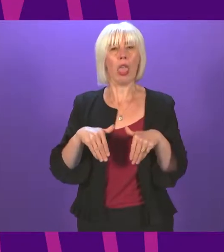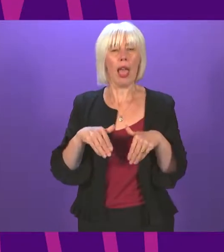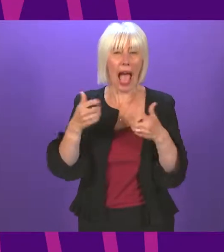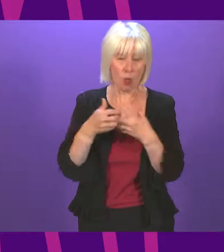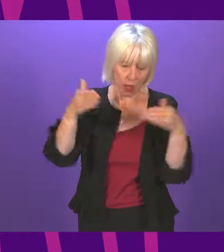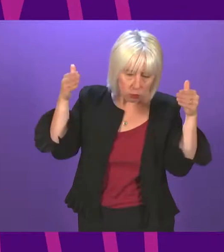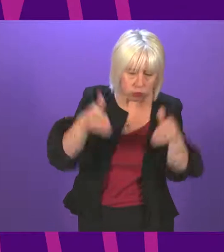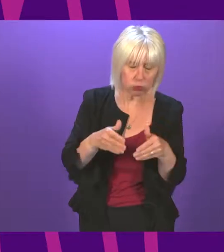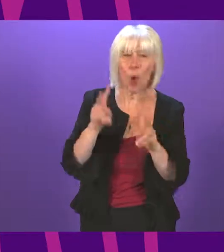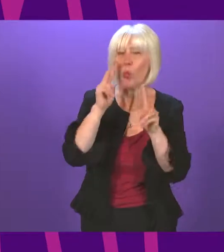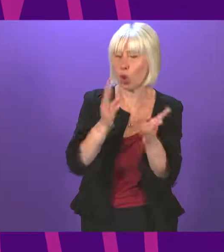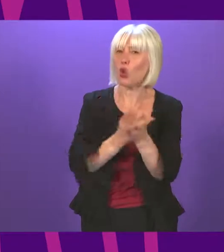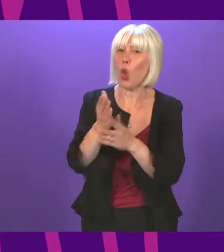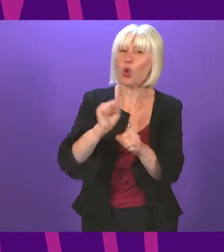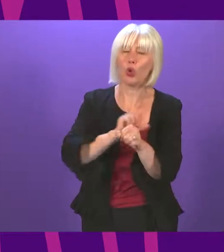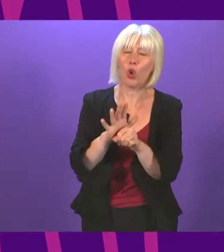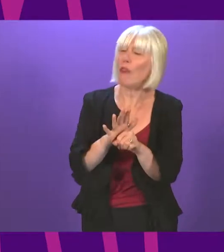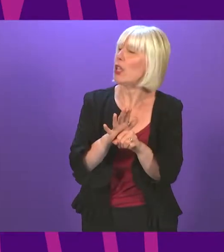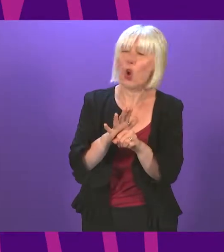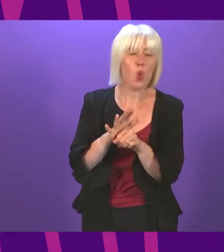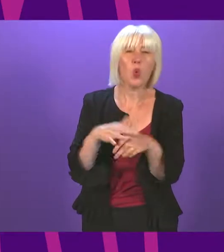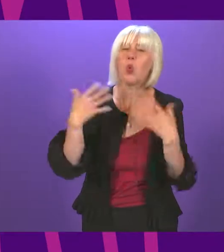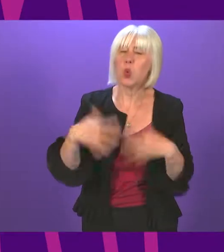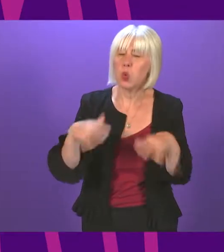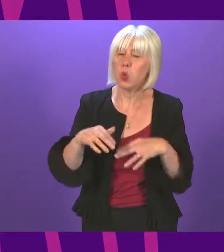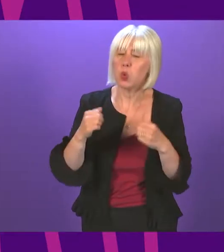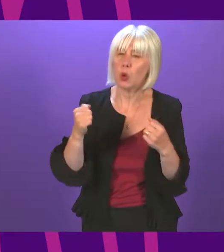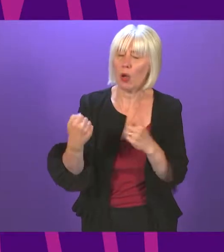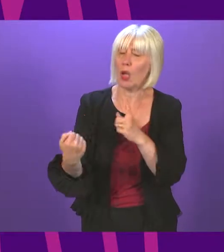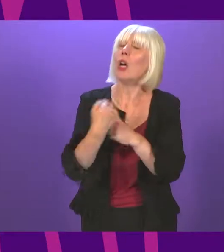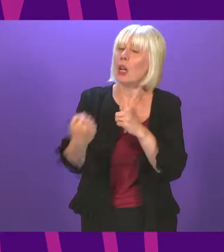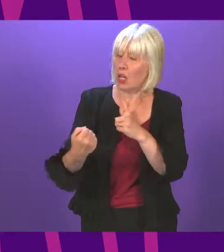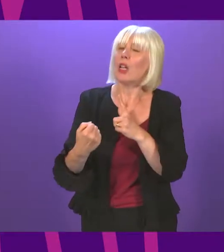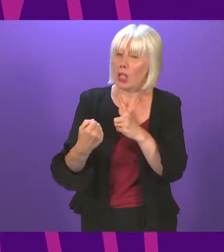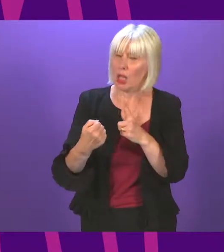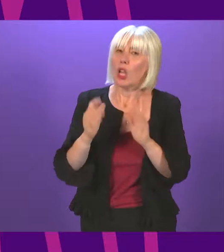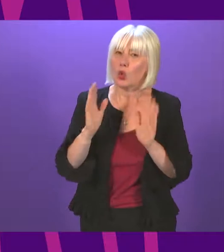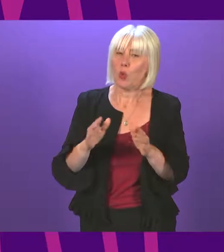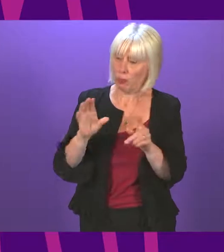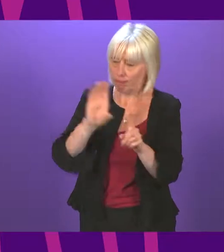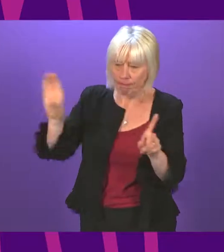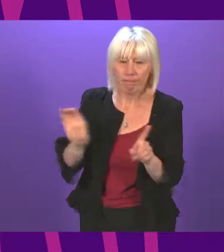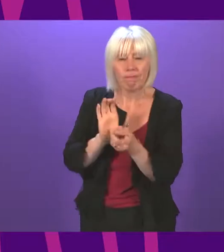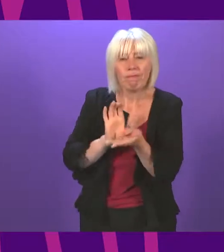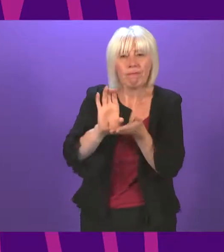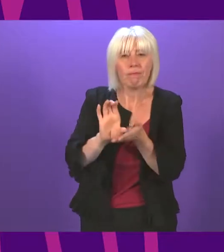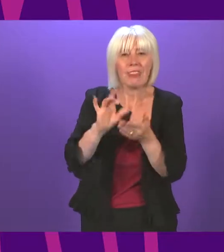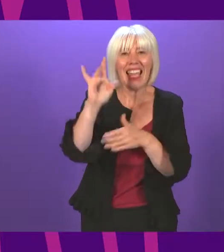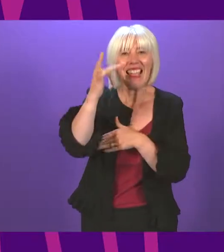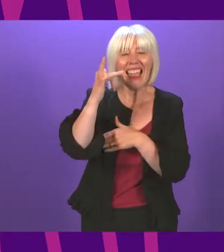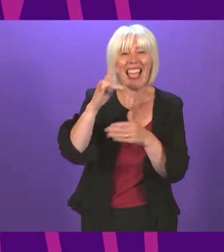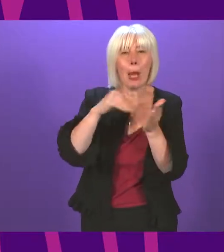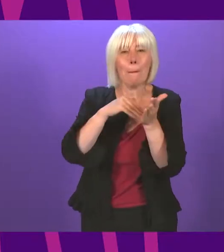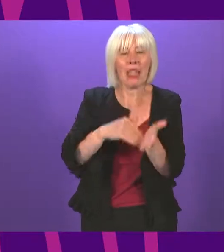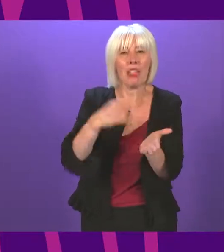experienced during COVID. It was illustrated clearly and powerfully to us. So we have backed it with £10 million over five years